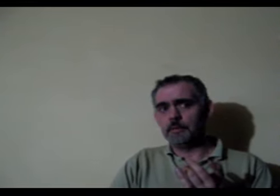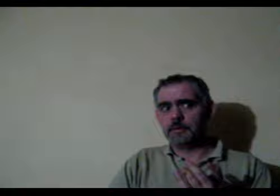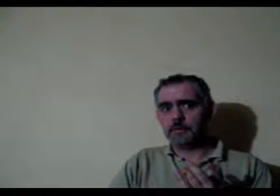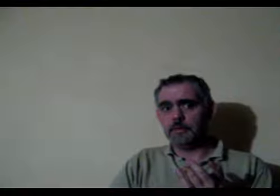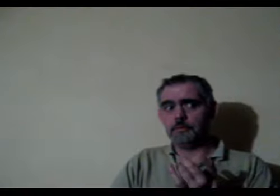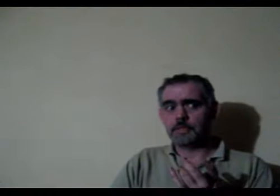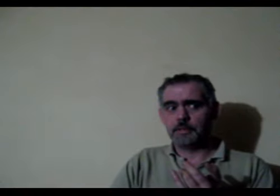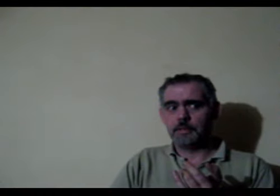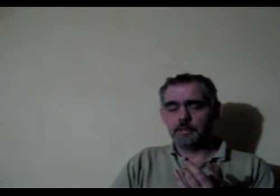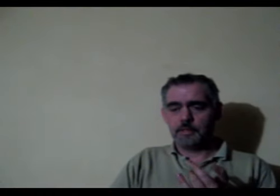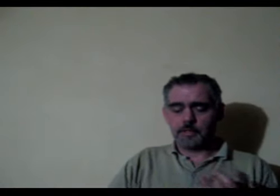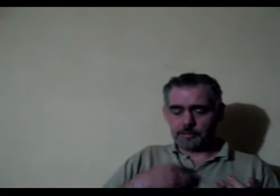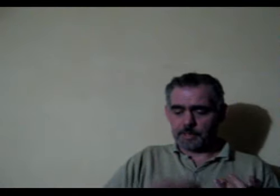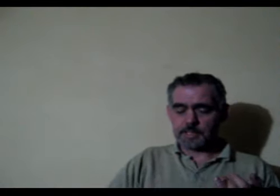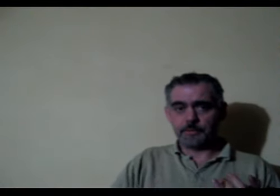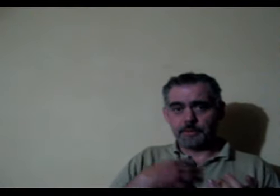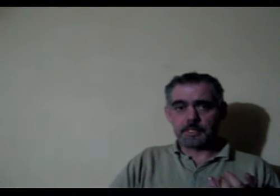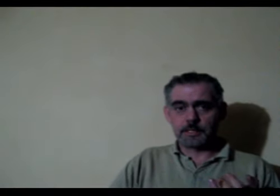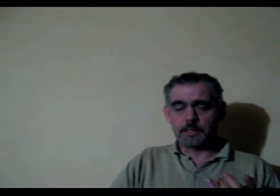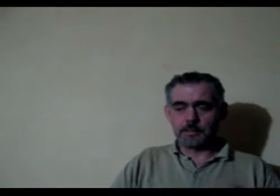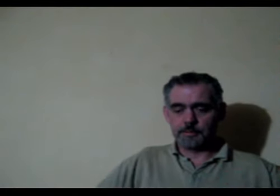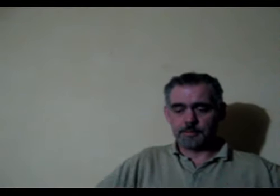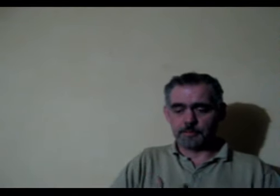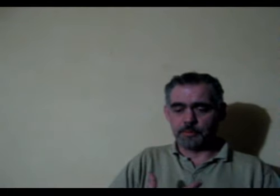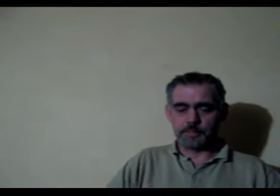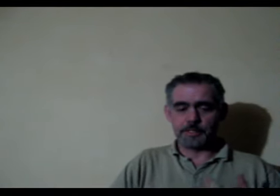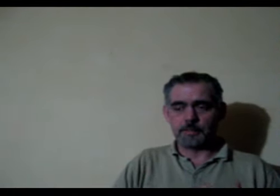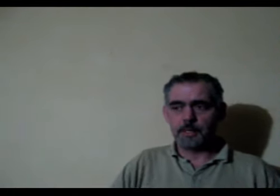used The rest is for this The support system